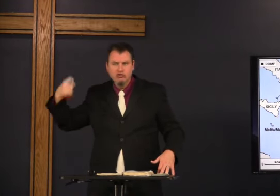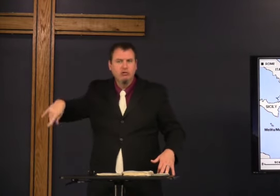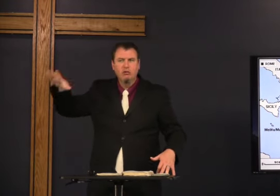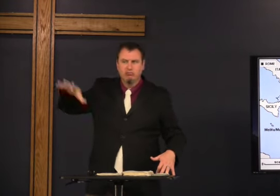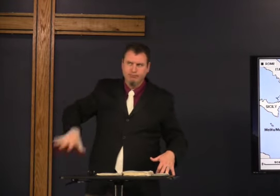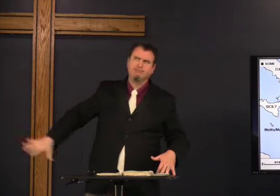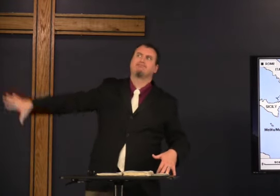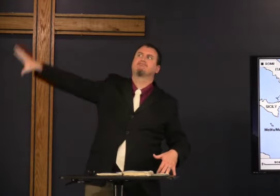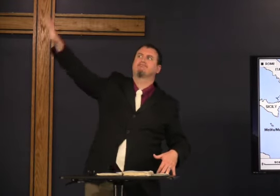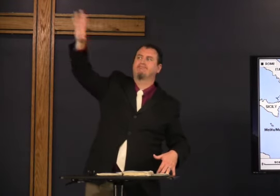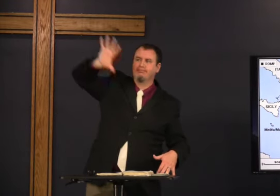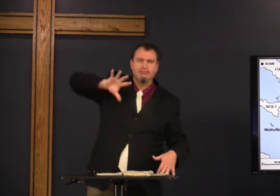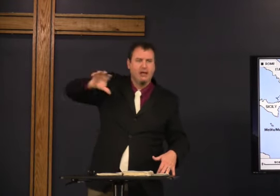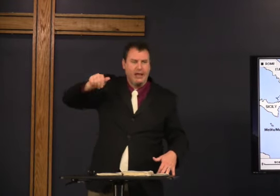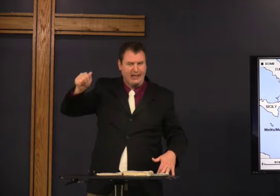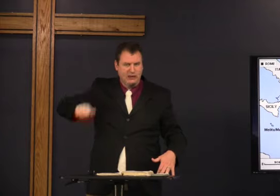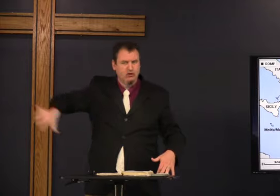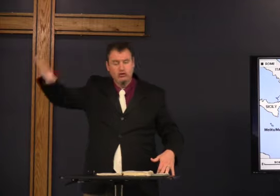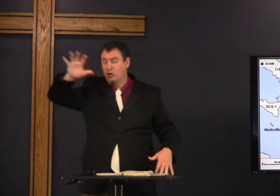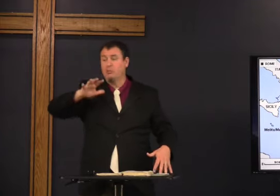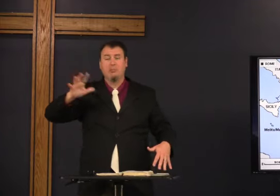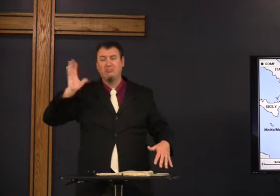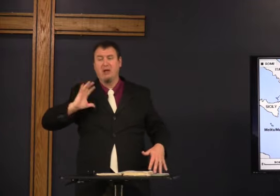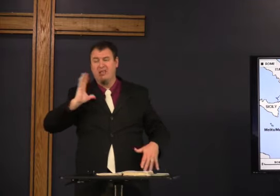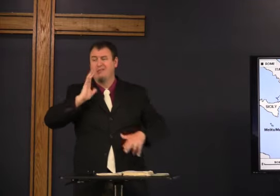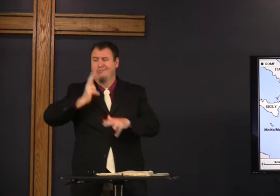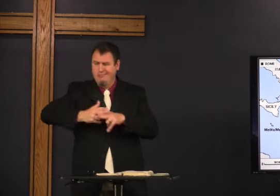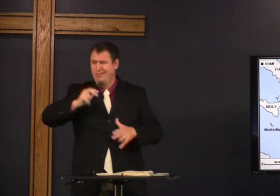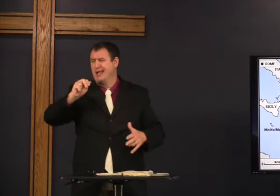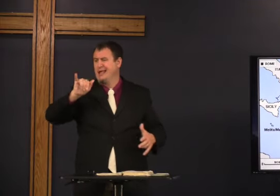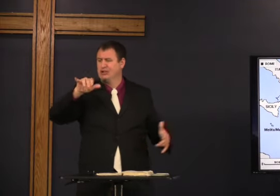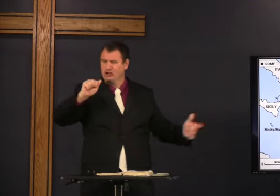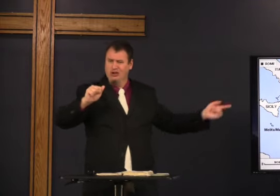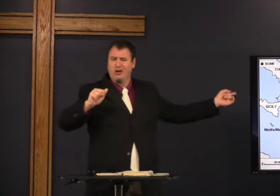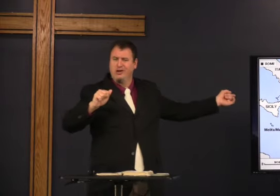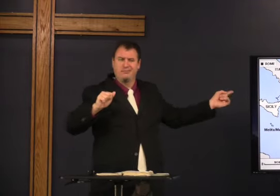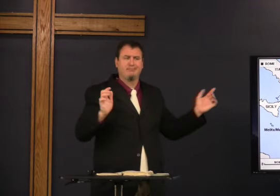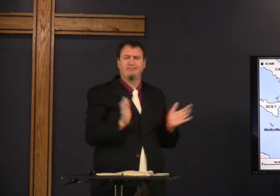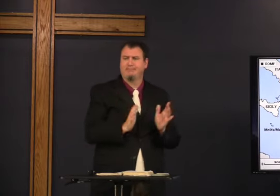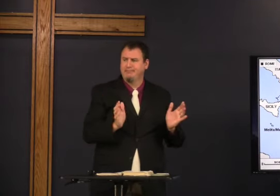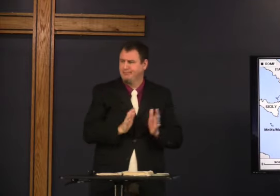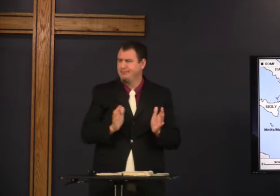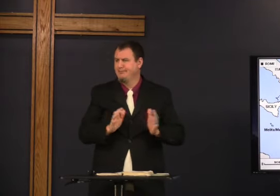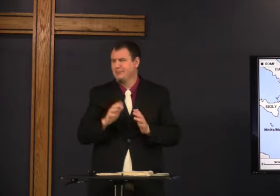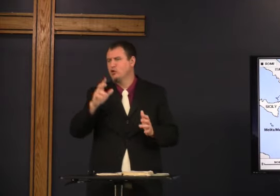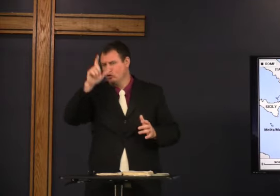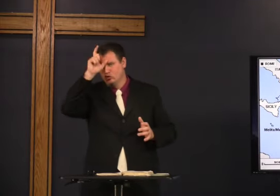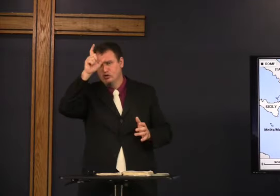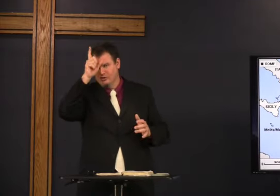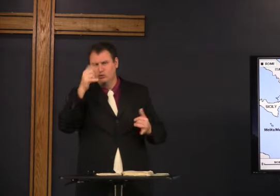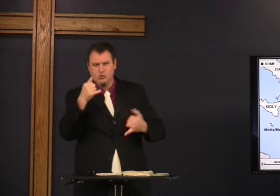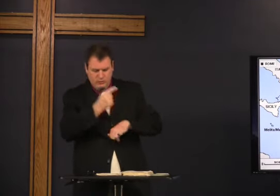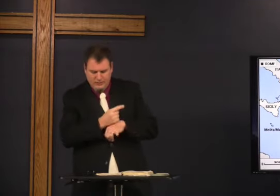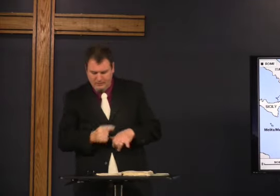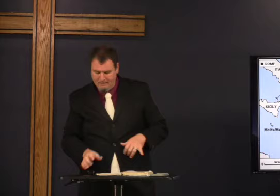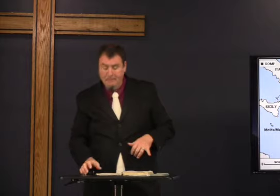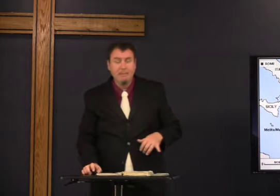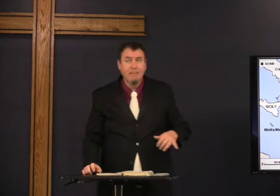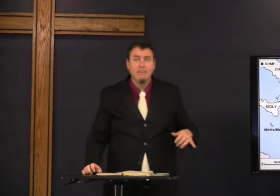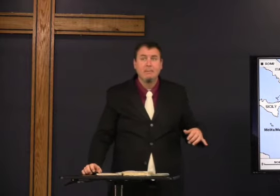and Japan and all that. Back then, this was called Asia